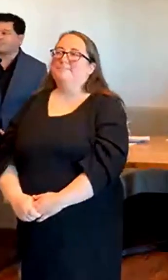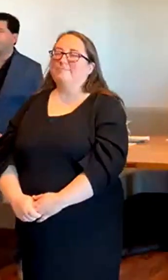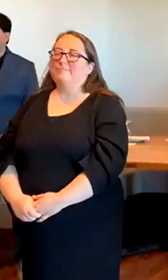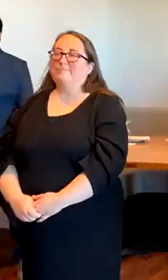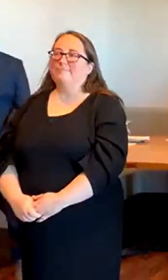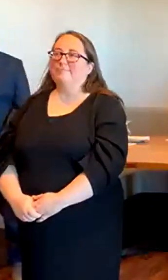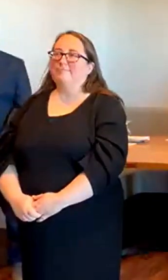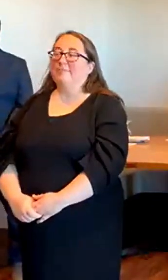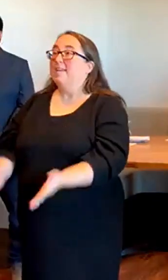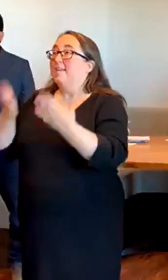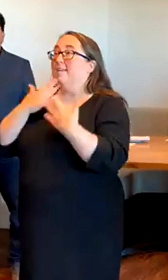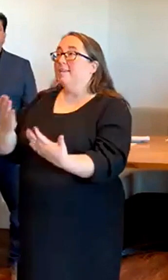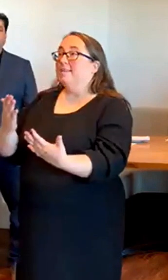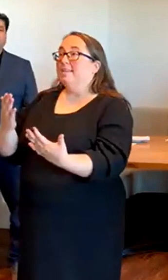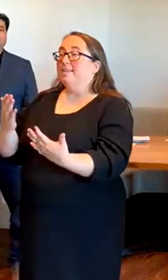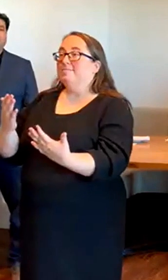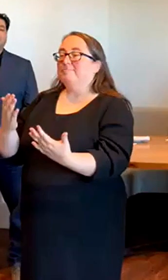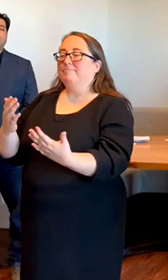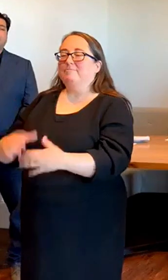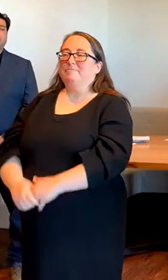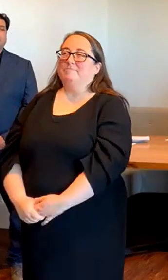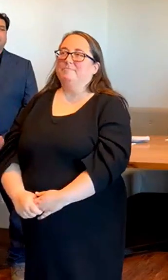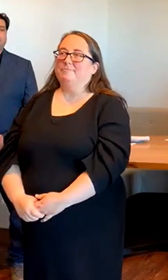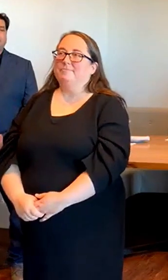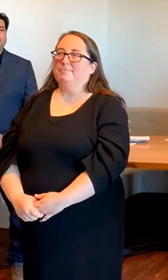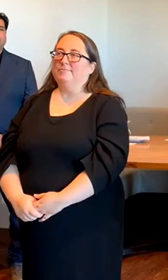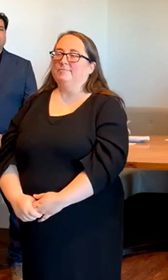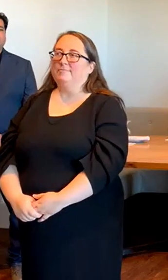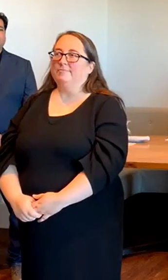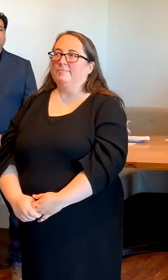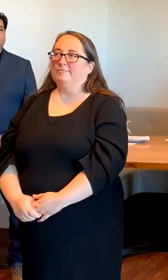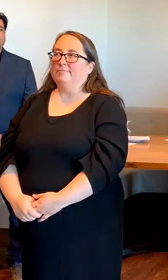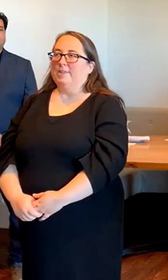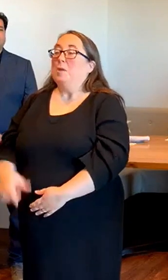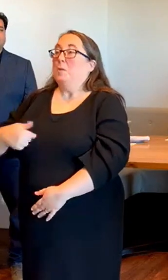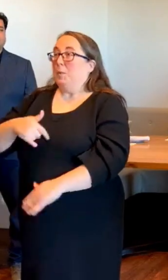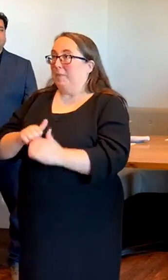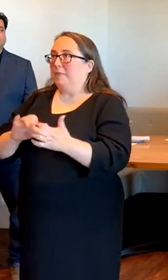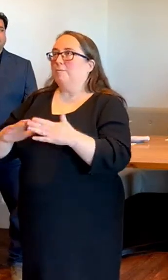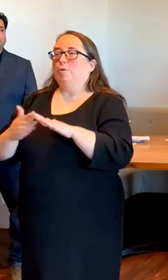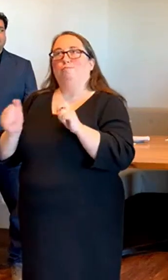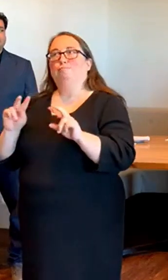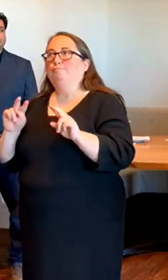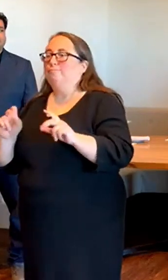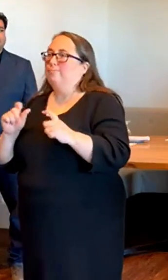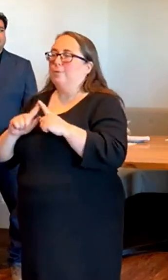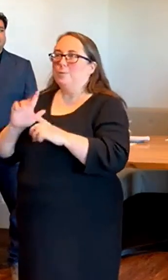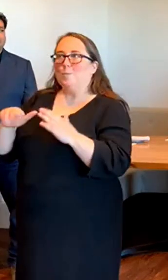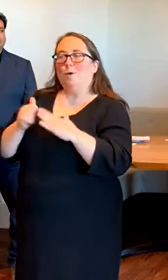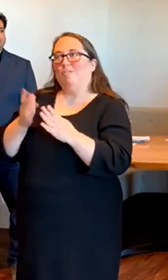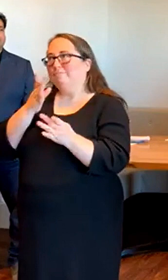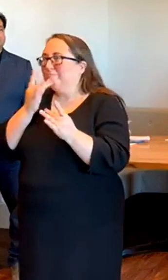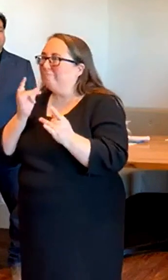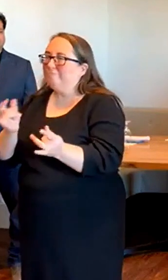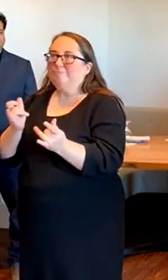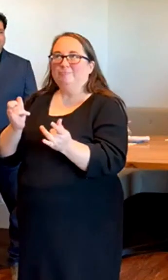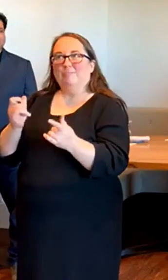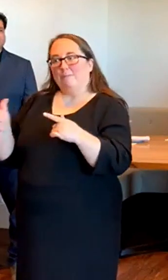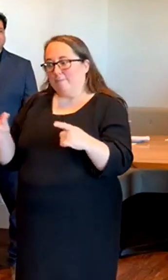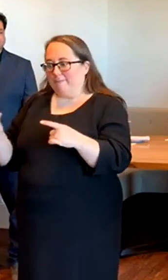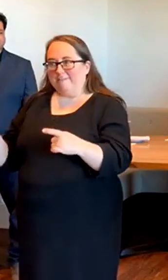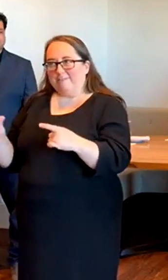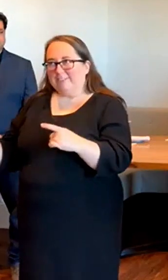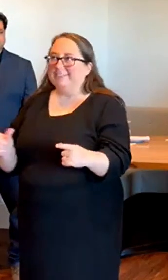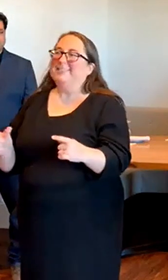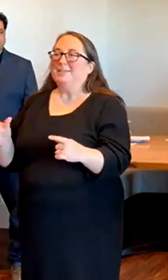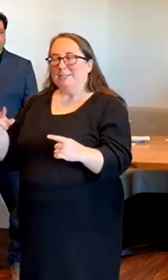Thank you, Mr. Gunaseti. We, along with the community, are looking forward to all the delicious offerings that you